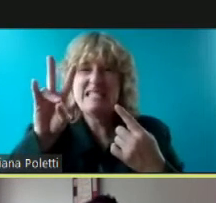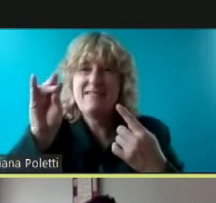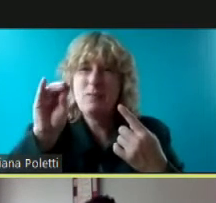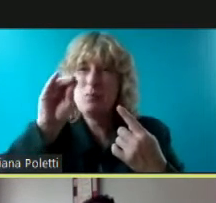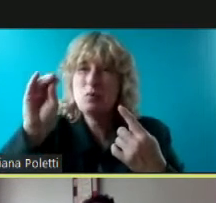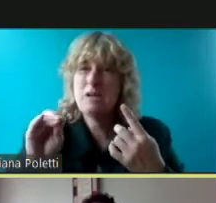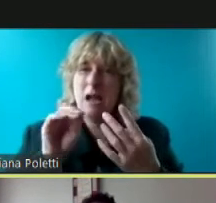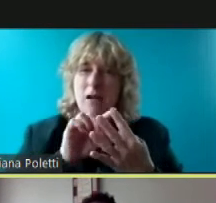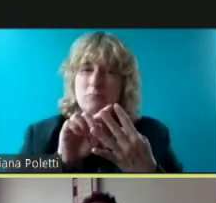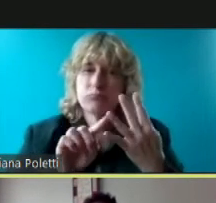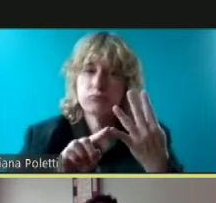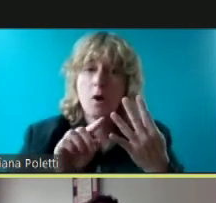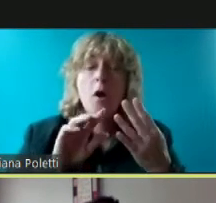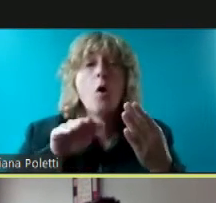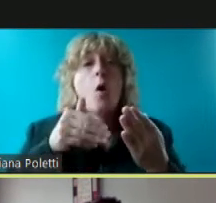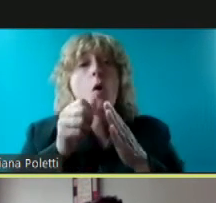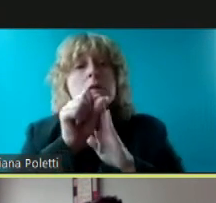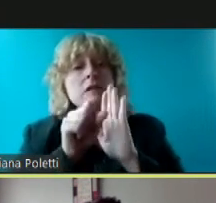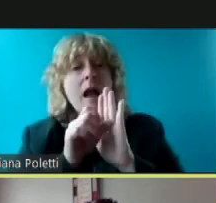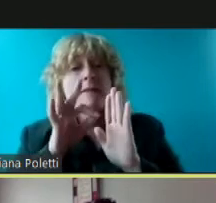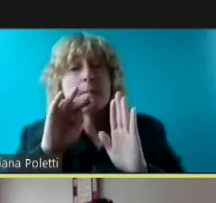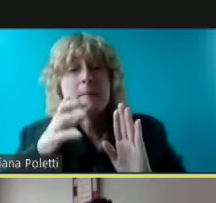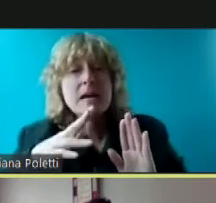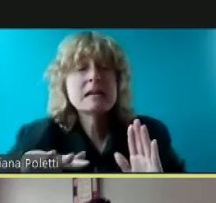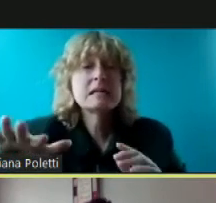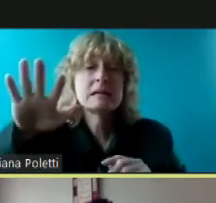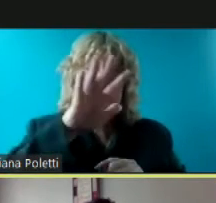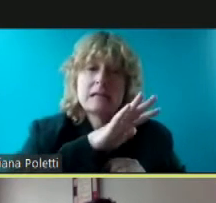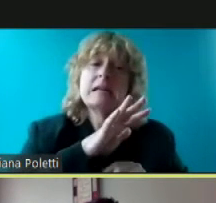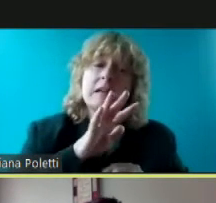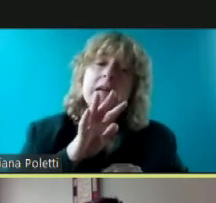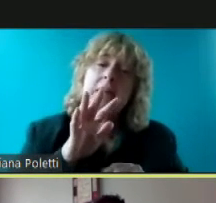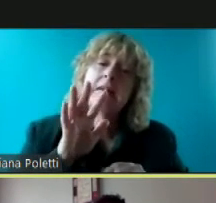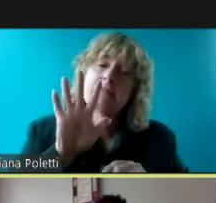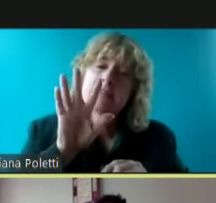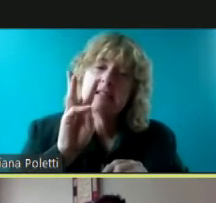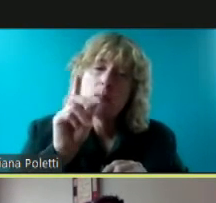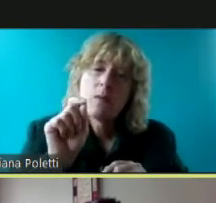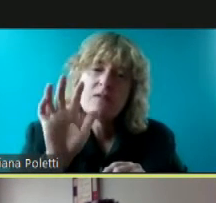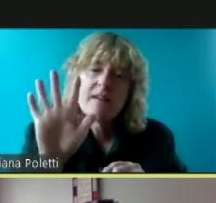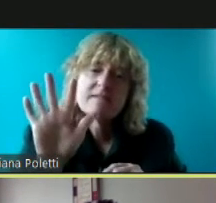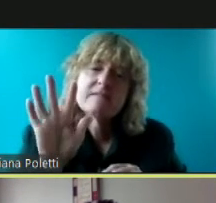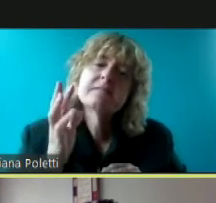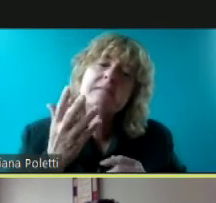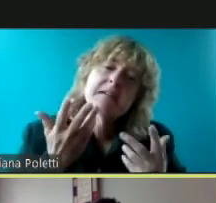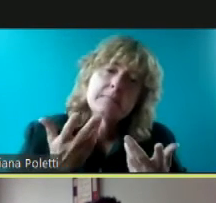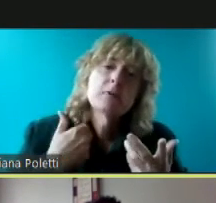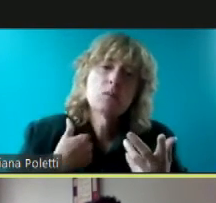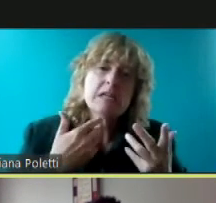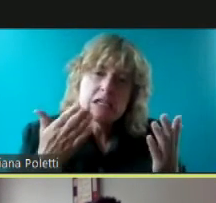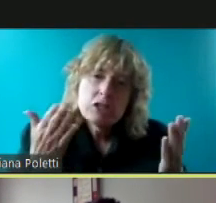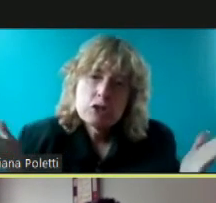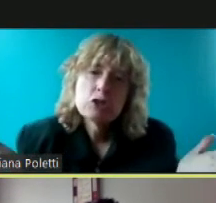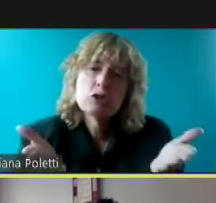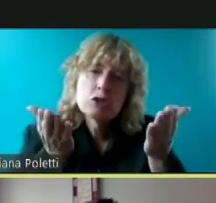56.5 um we have to keep that in mind so we really encourage those that are in detroit um right now